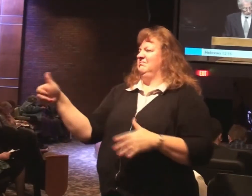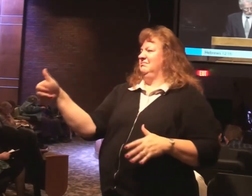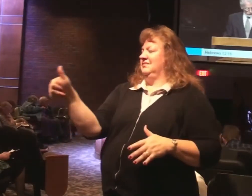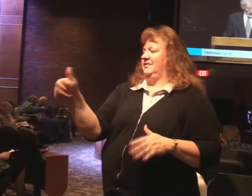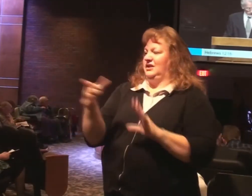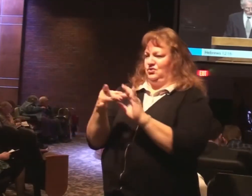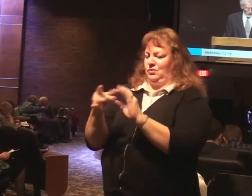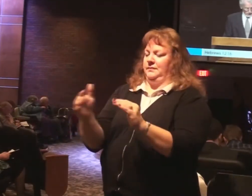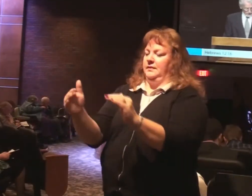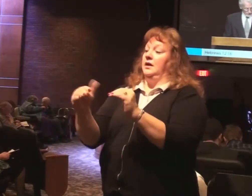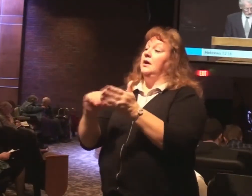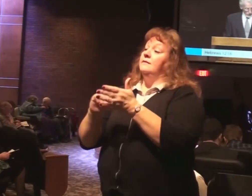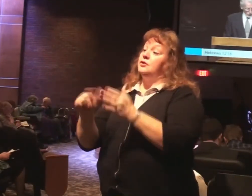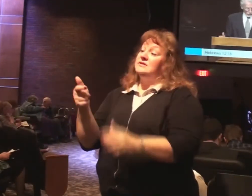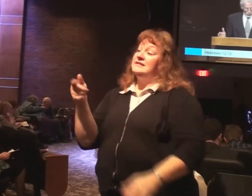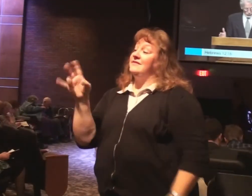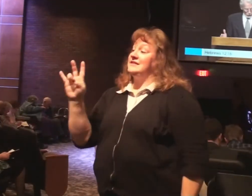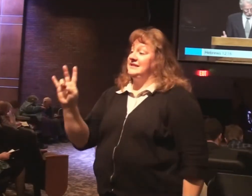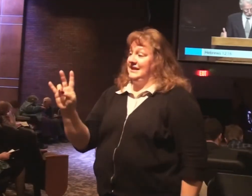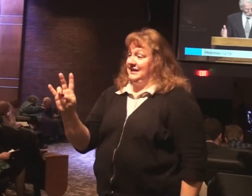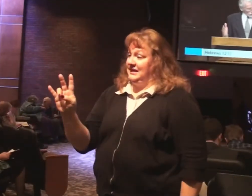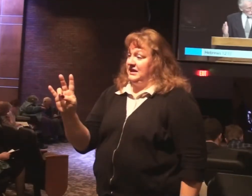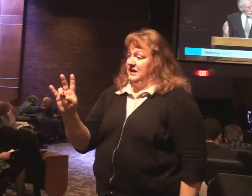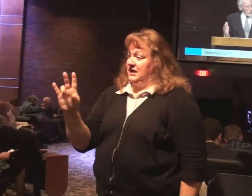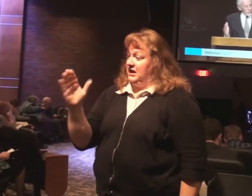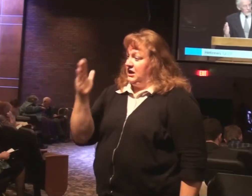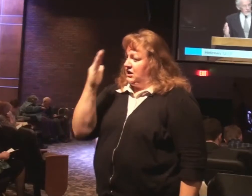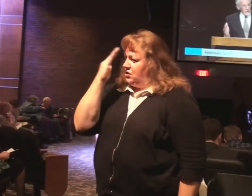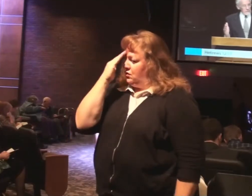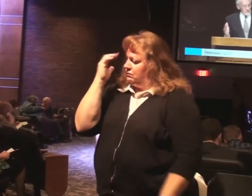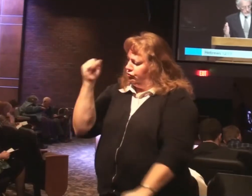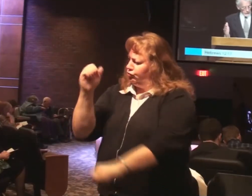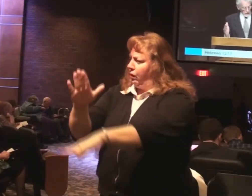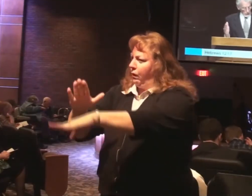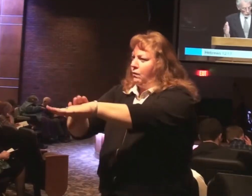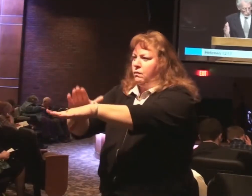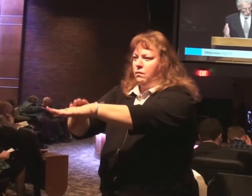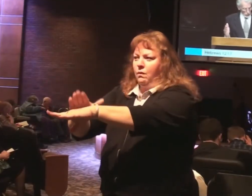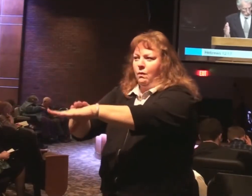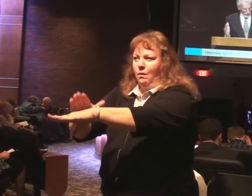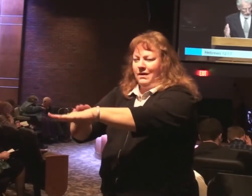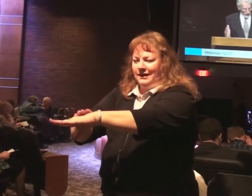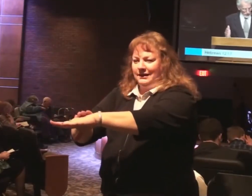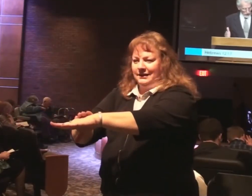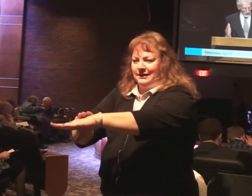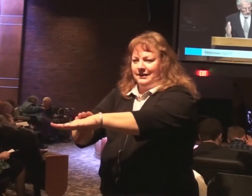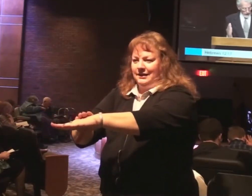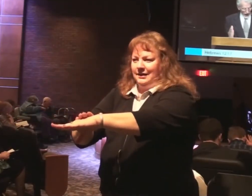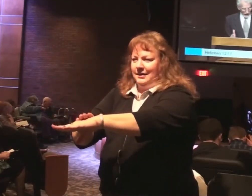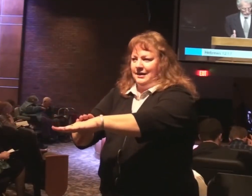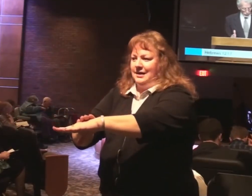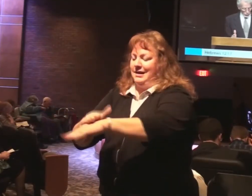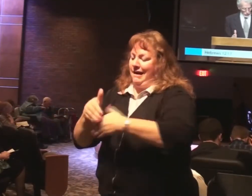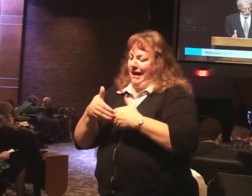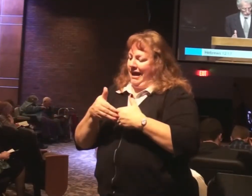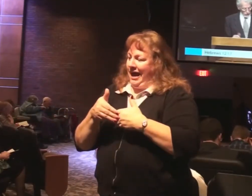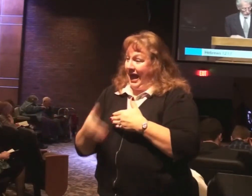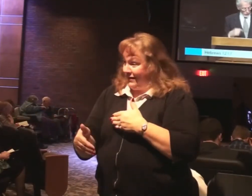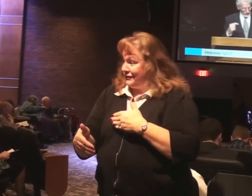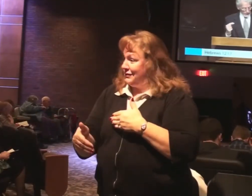Verse 17. For you know, strong warning here. You know that even afterwards, when he